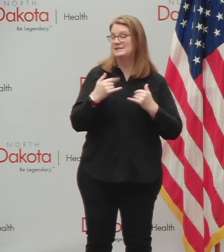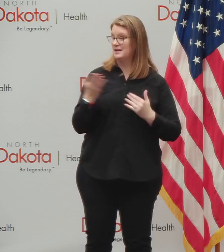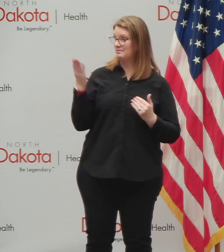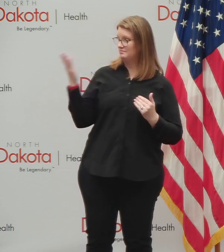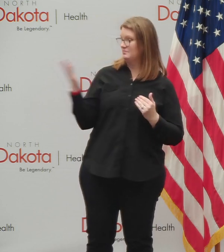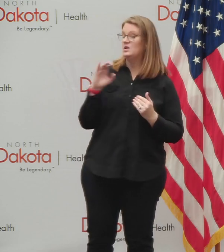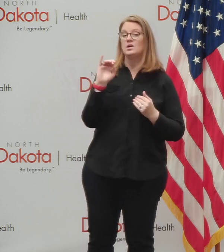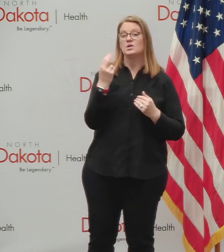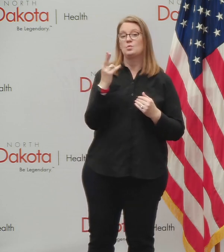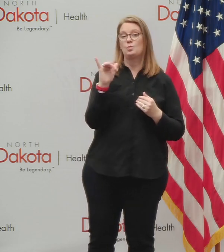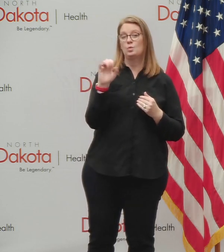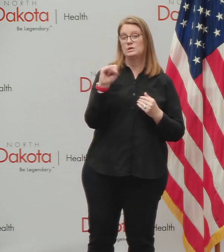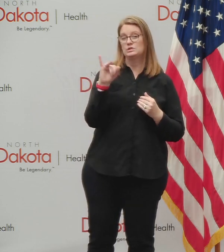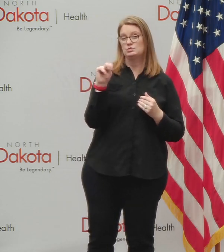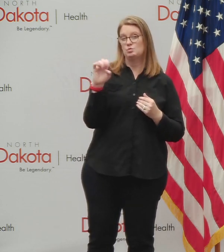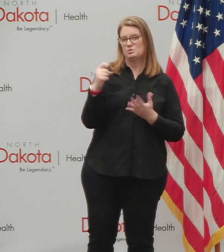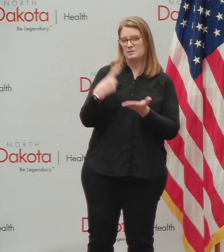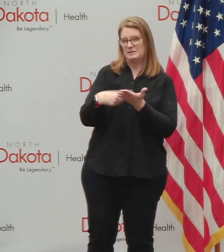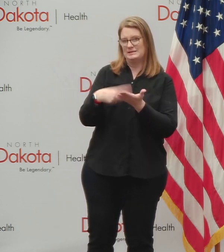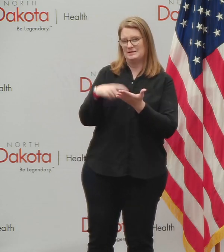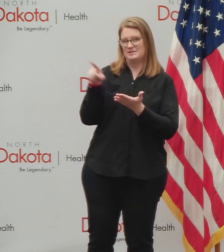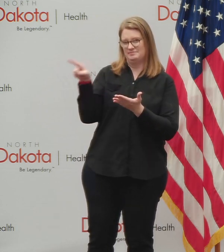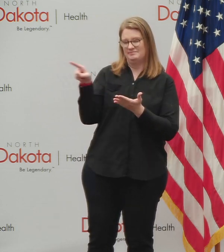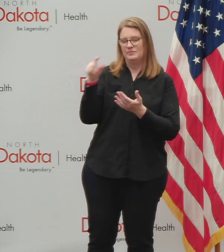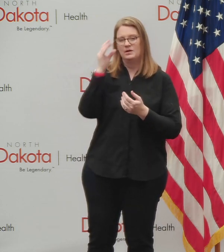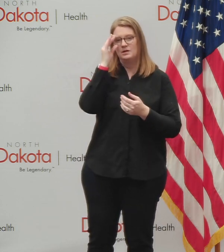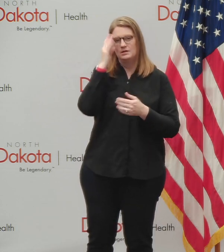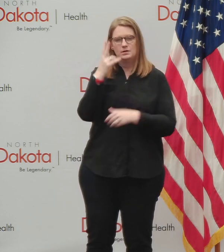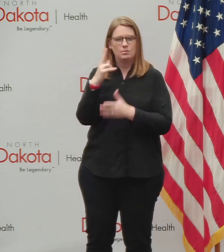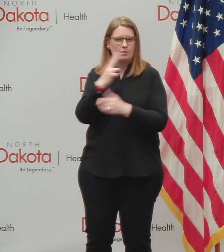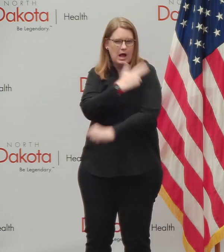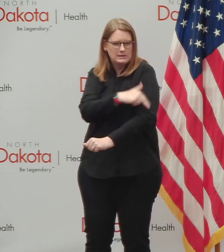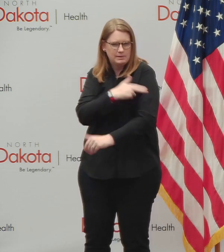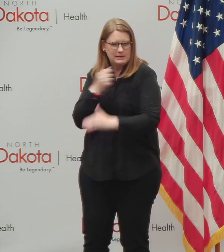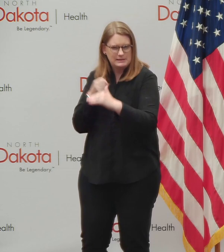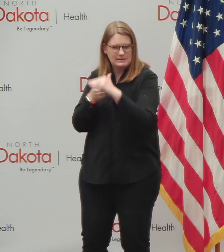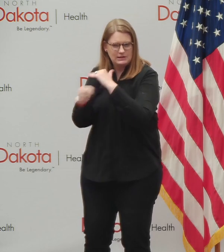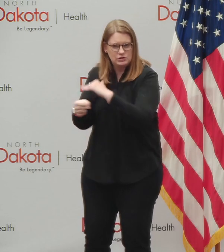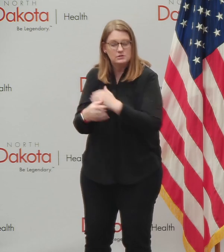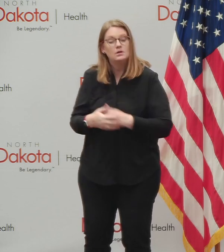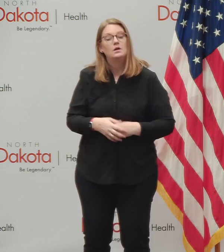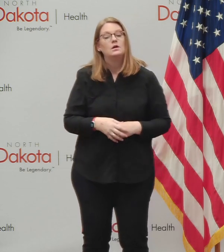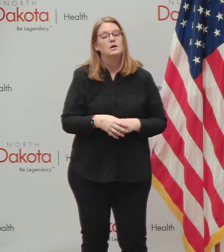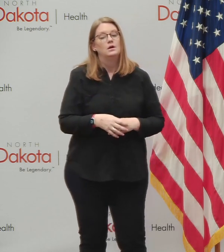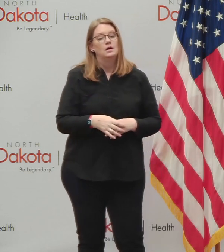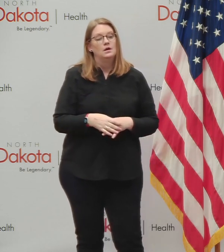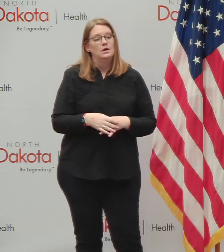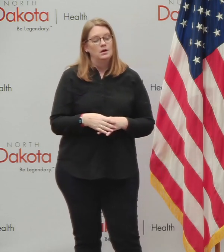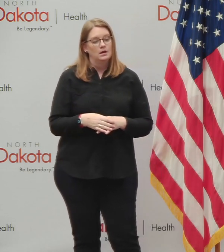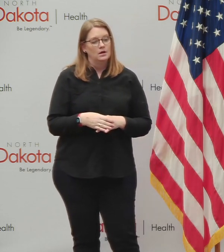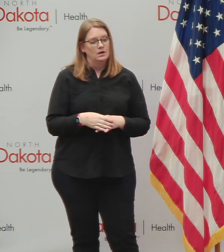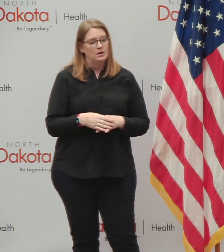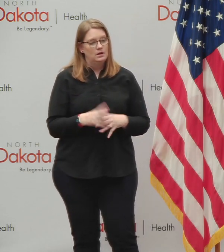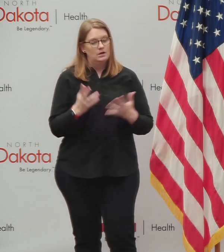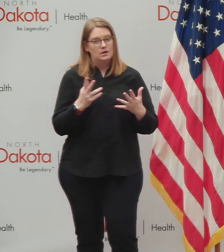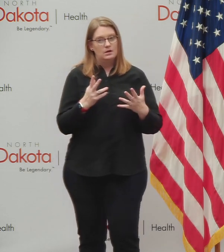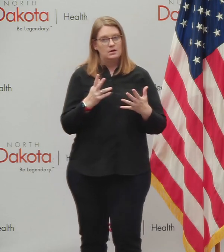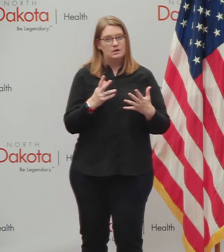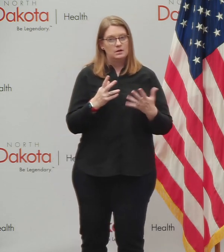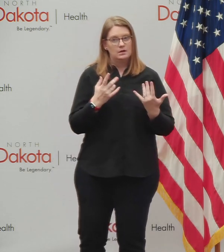He'll be talking about that topic a little later. And, and so again, as I've also shared with this national